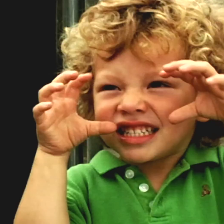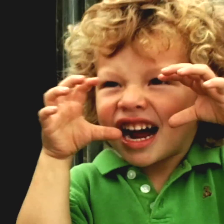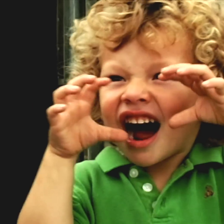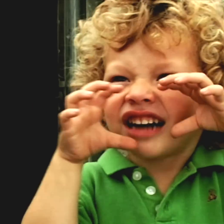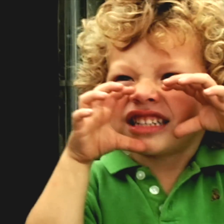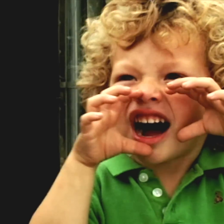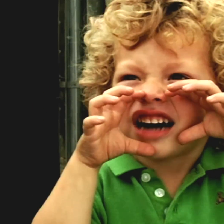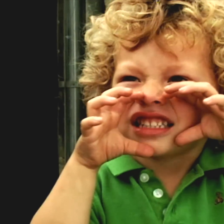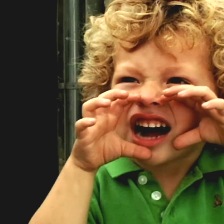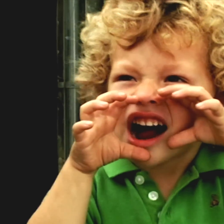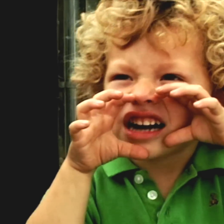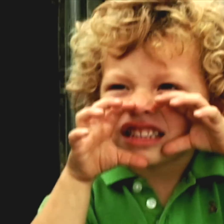Corn.